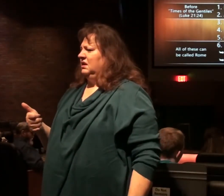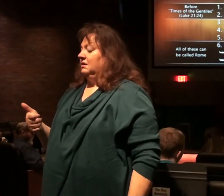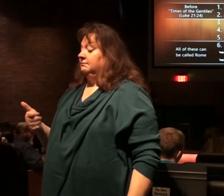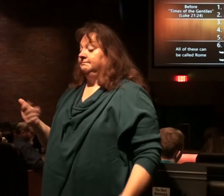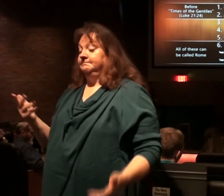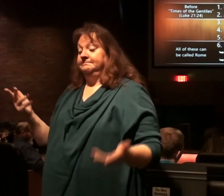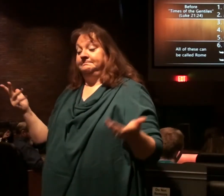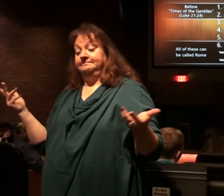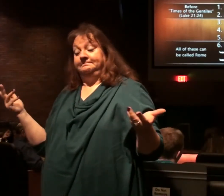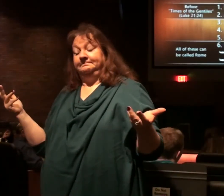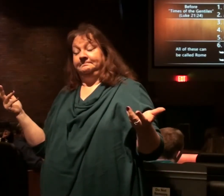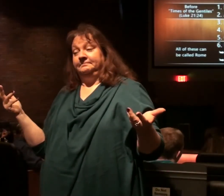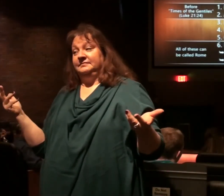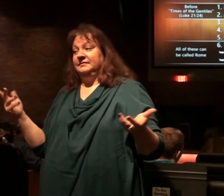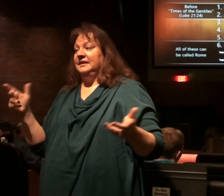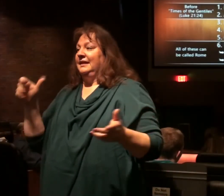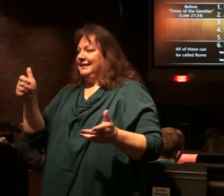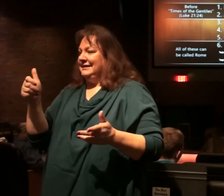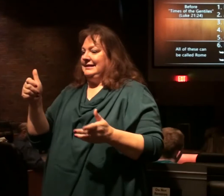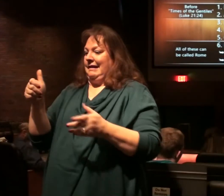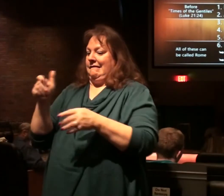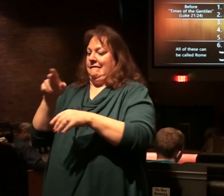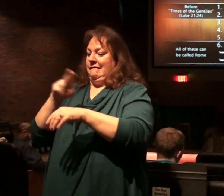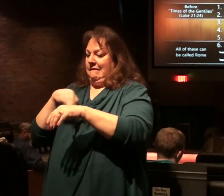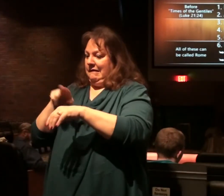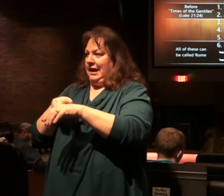Well, the ten nations